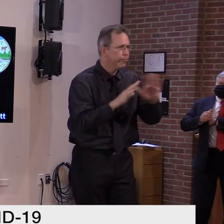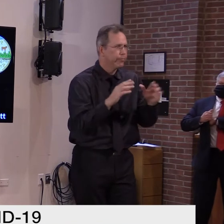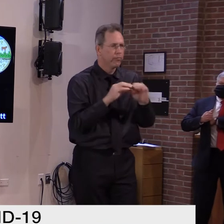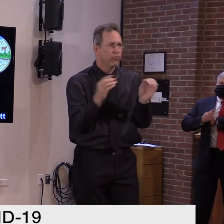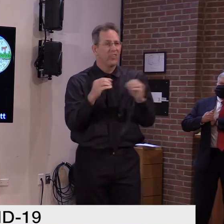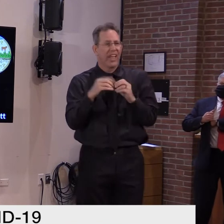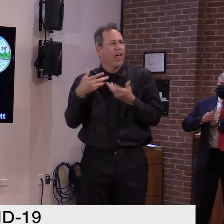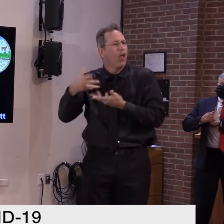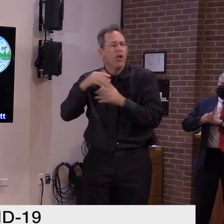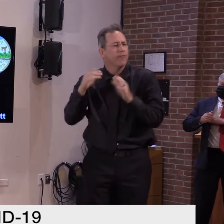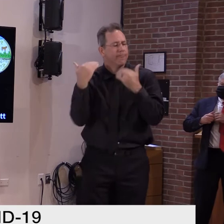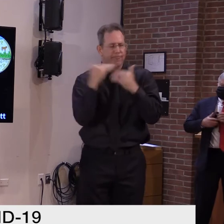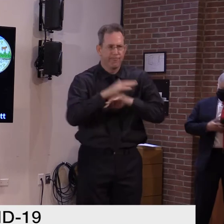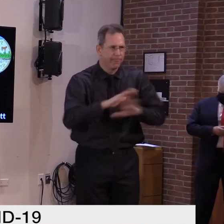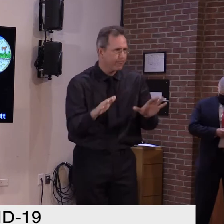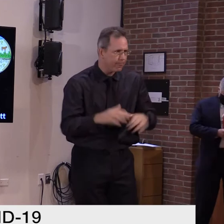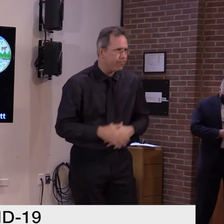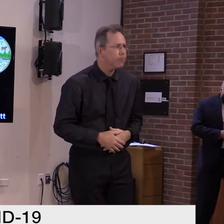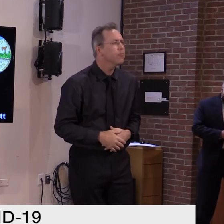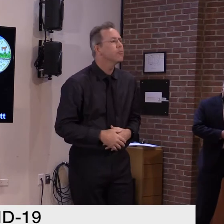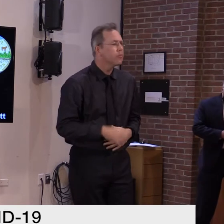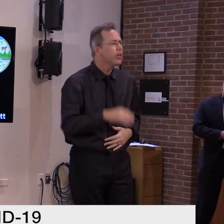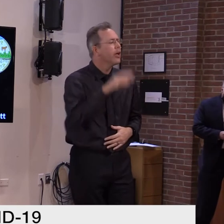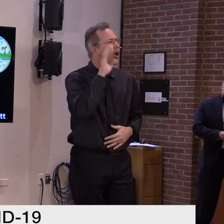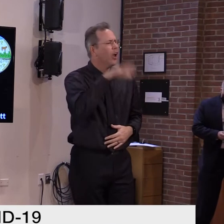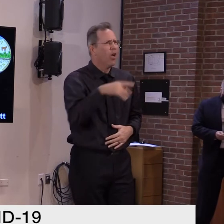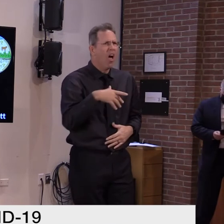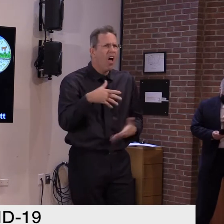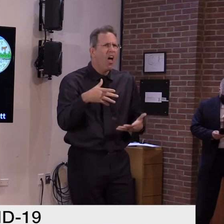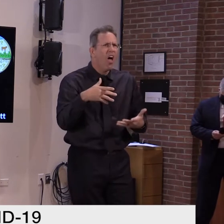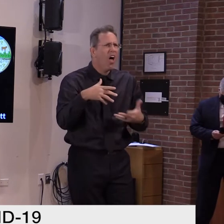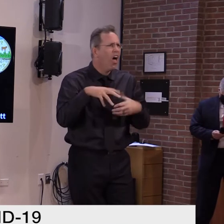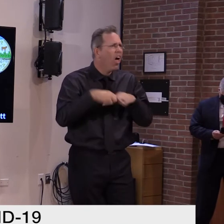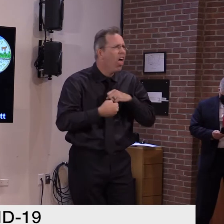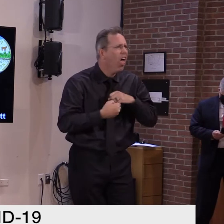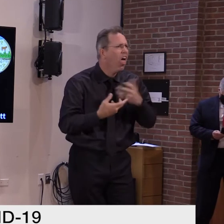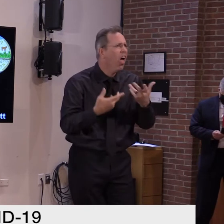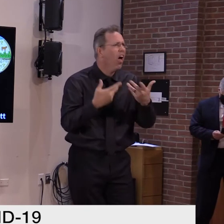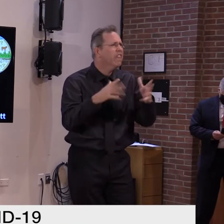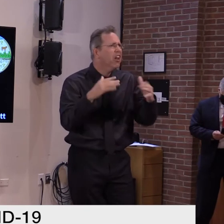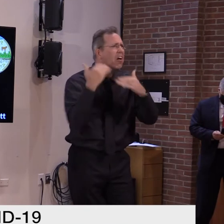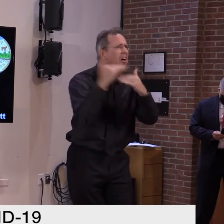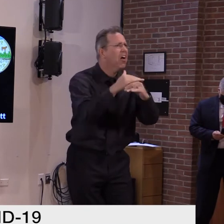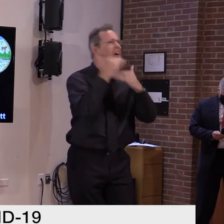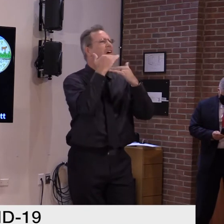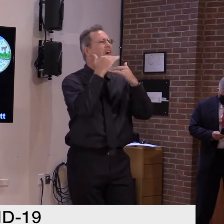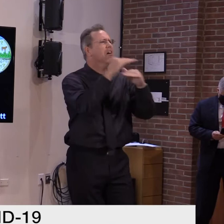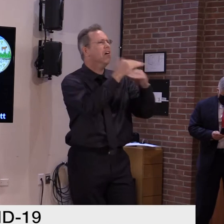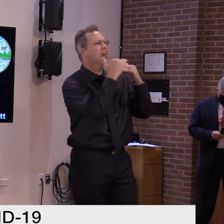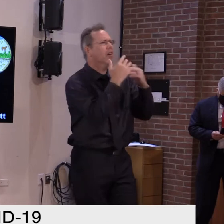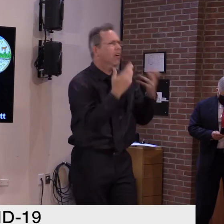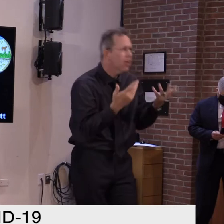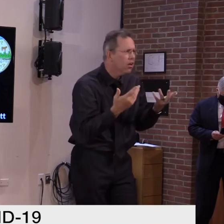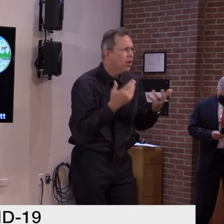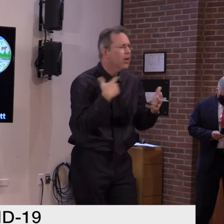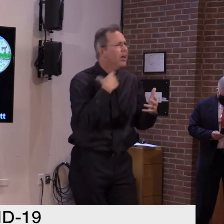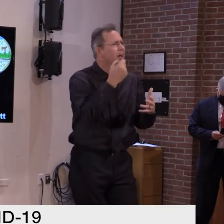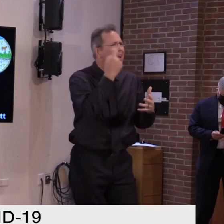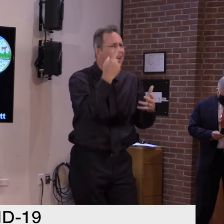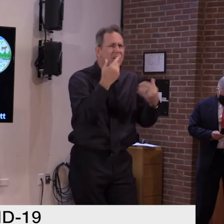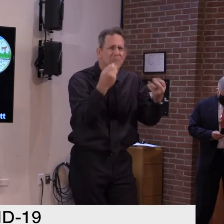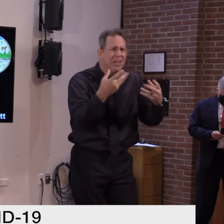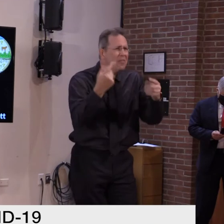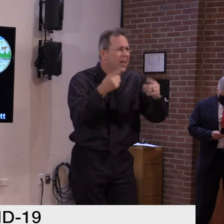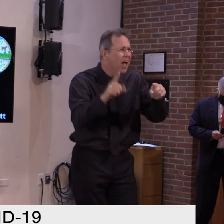I know this is incredibly discouraging. Especially because many of you have worked so hard